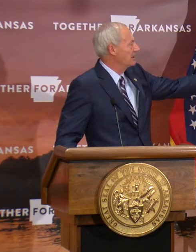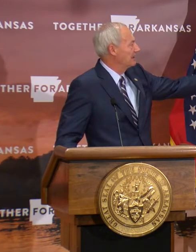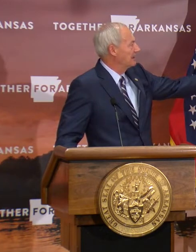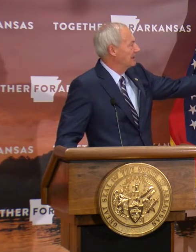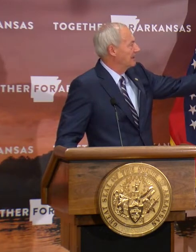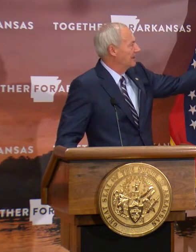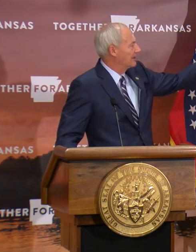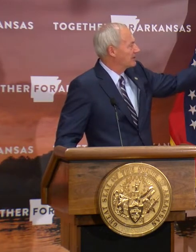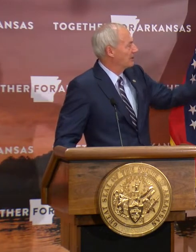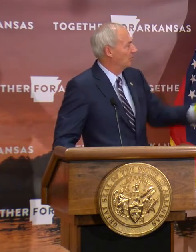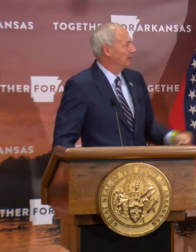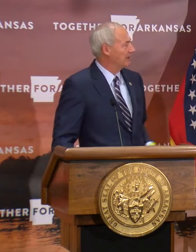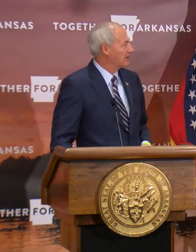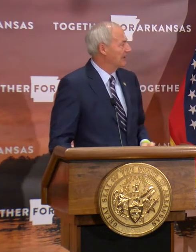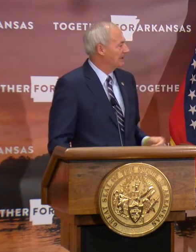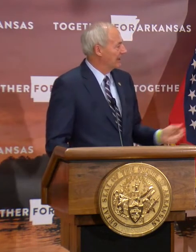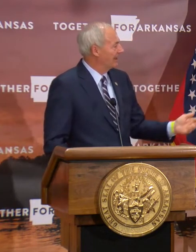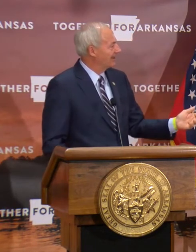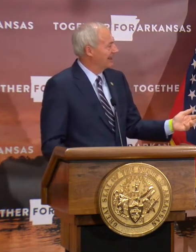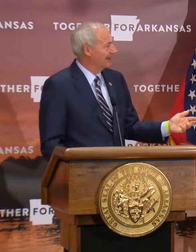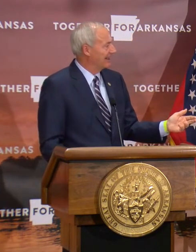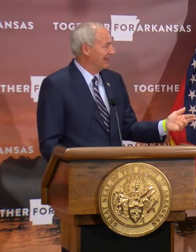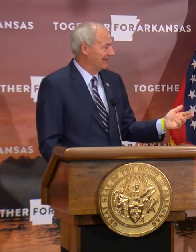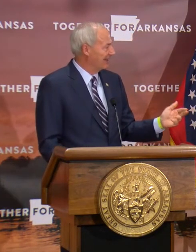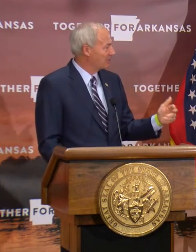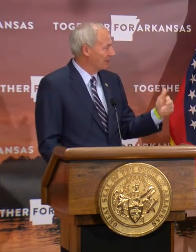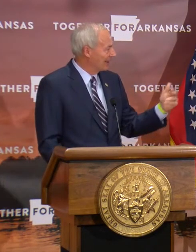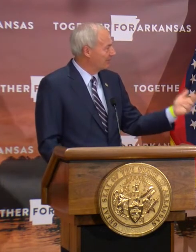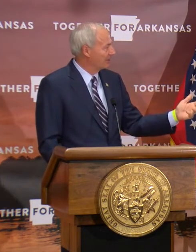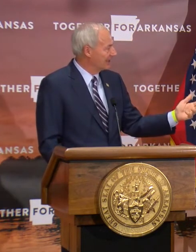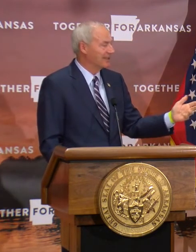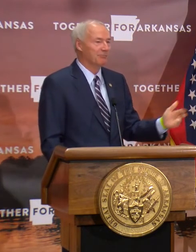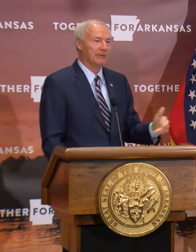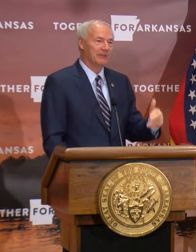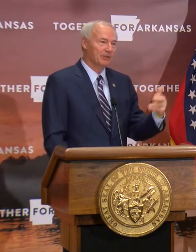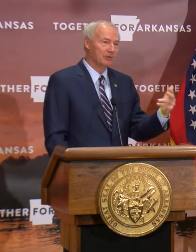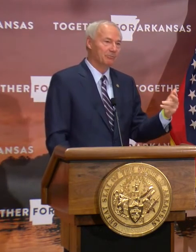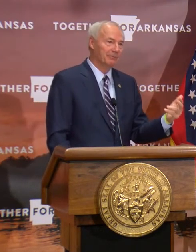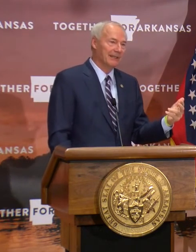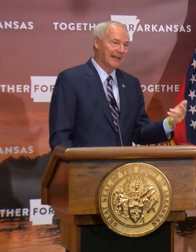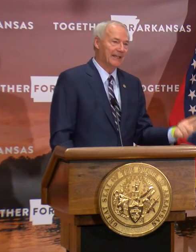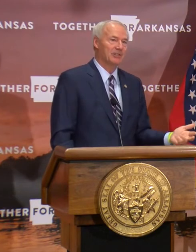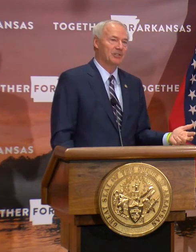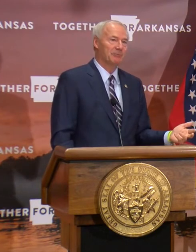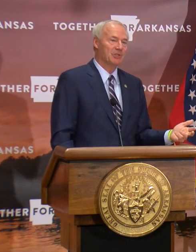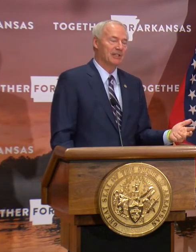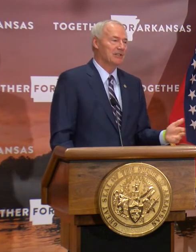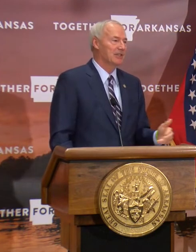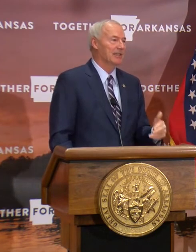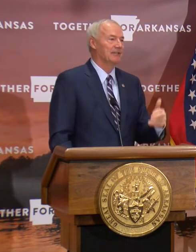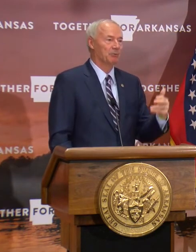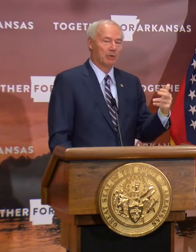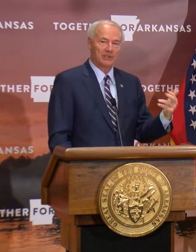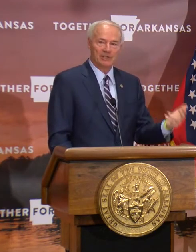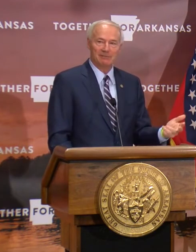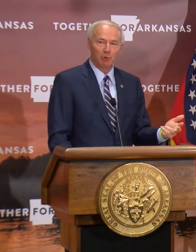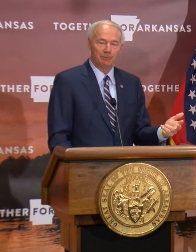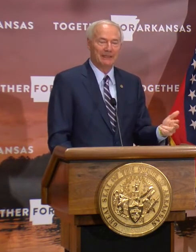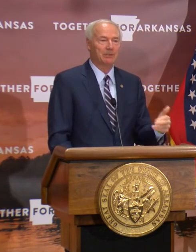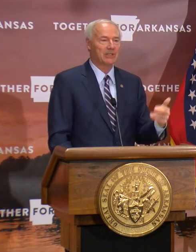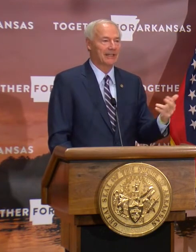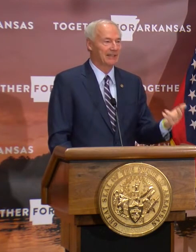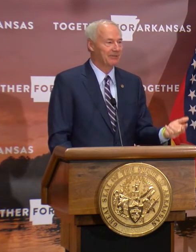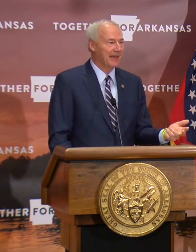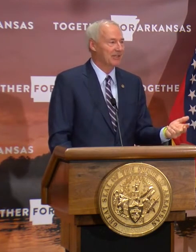,000. So we've exceeded that. And that's what I predicted with the new antigen machines in, that we're going to see